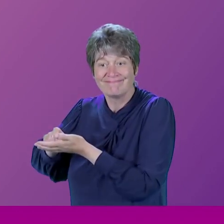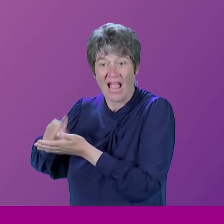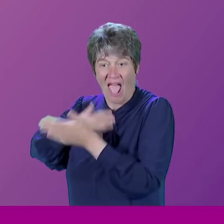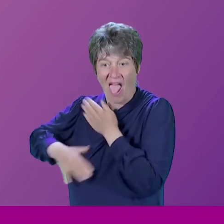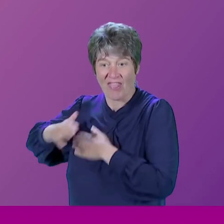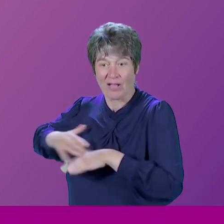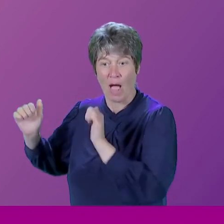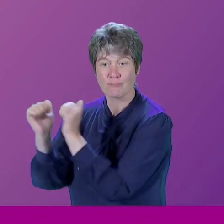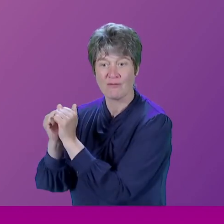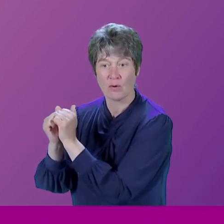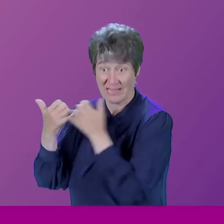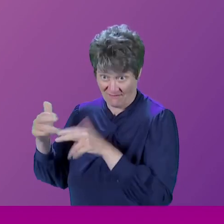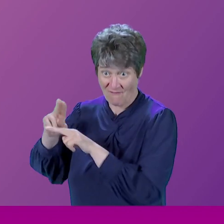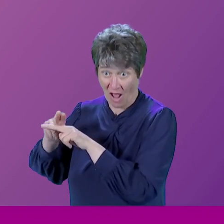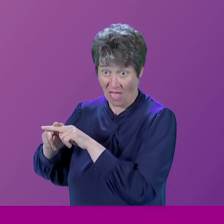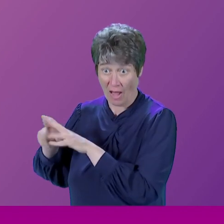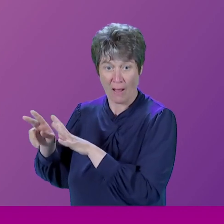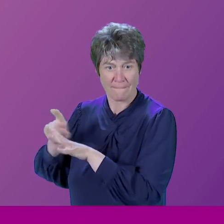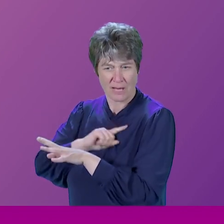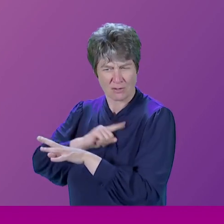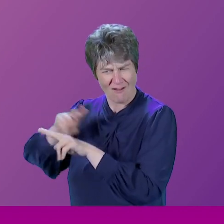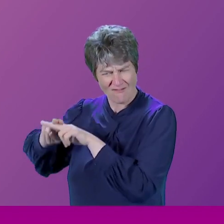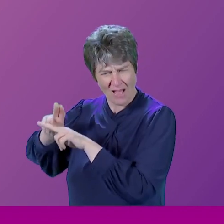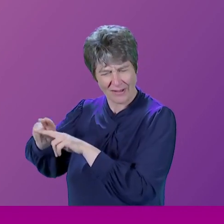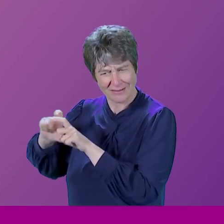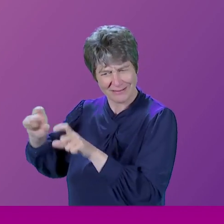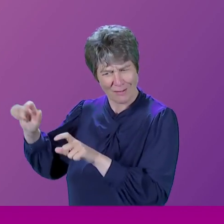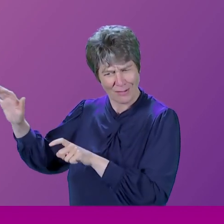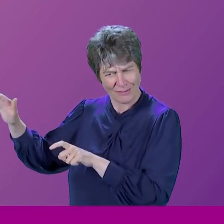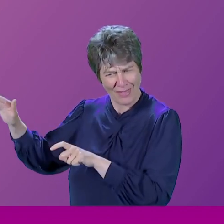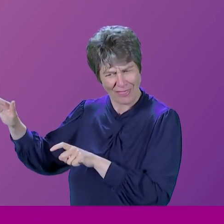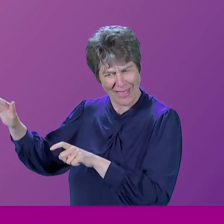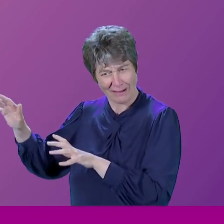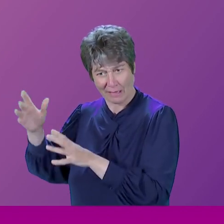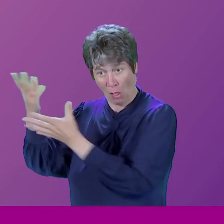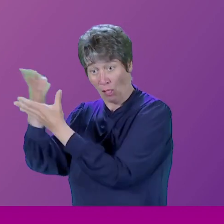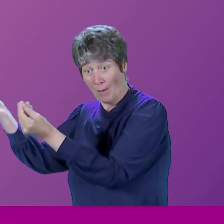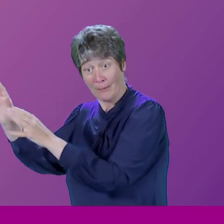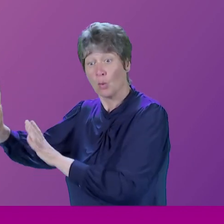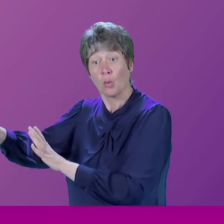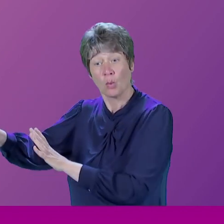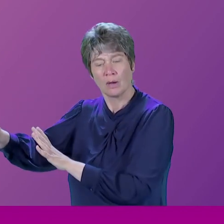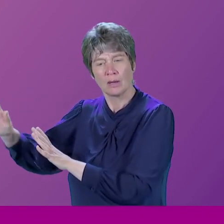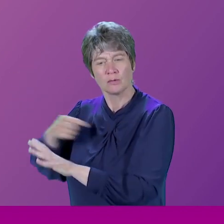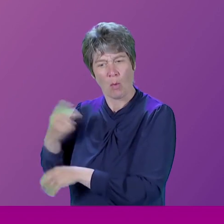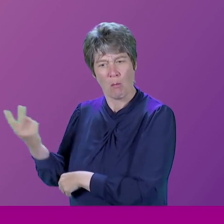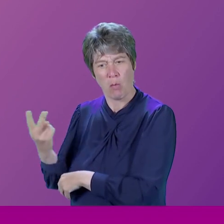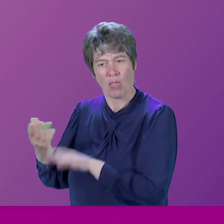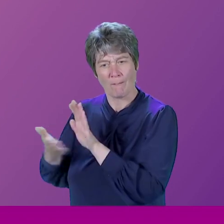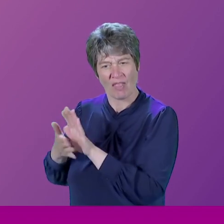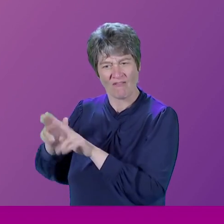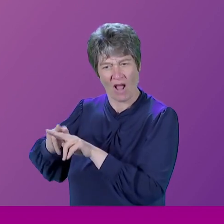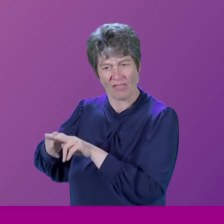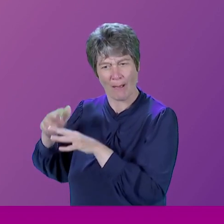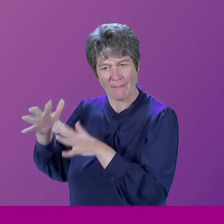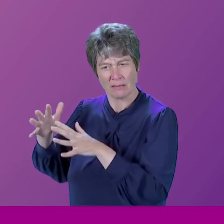the father had not altogether disappeared. He didn't live in the house, but he hadn't disappeared. So I think both parents may have given approval, which is, you know, what you're